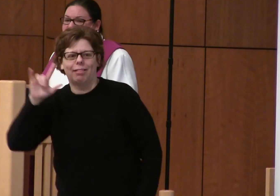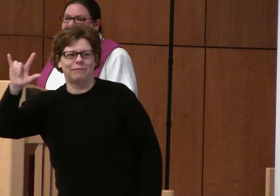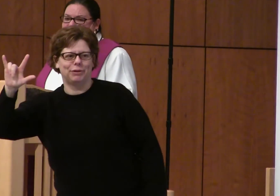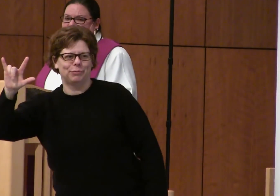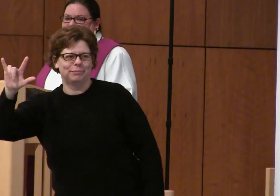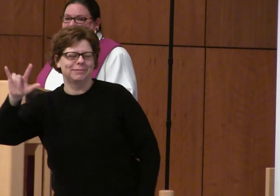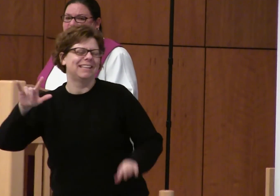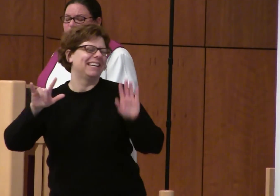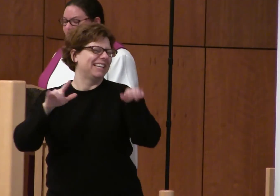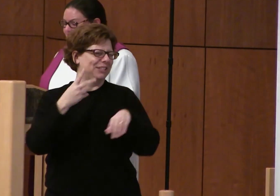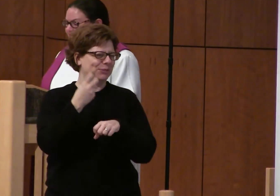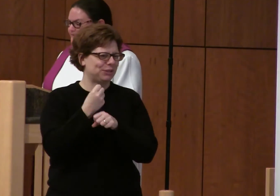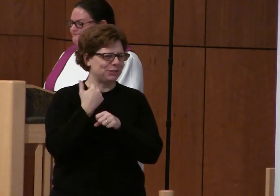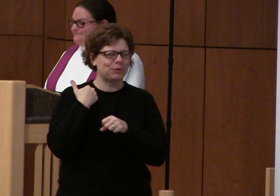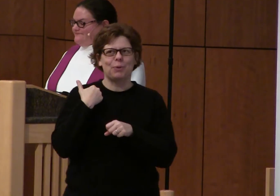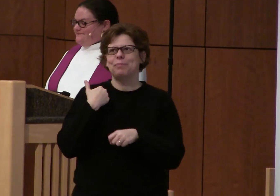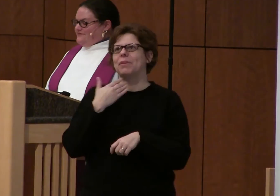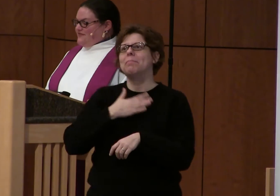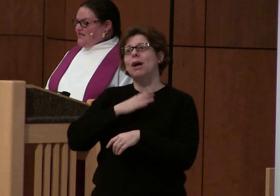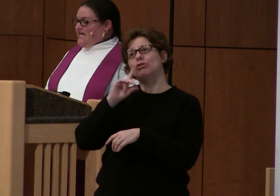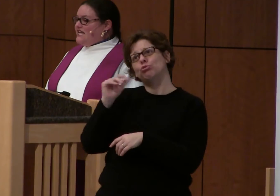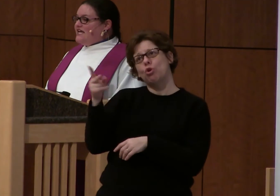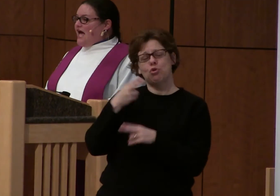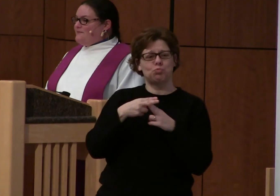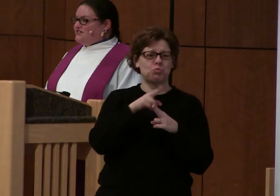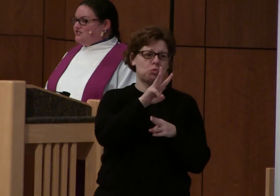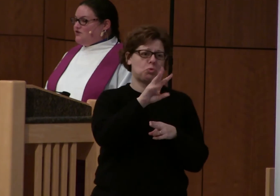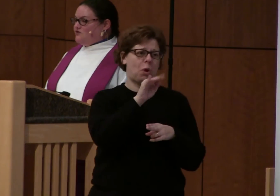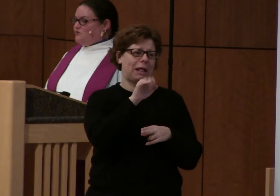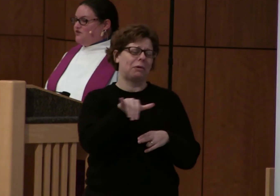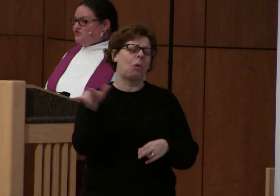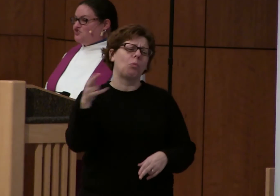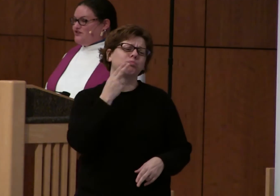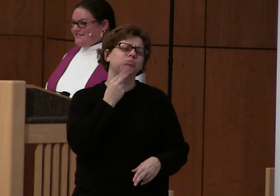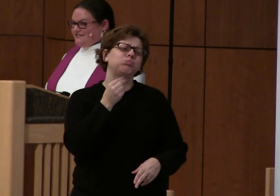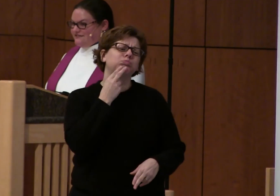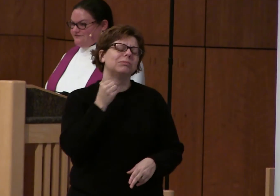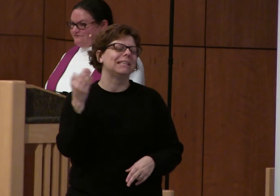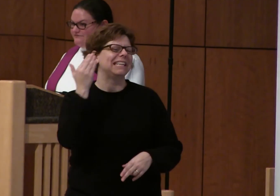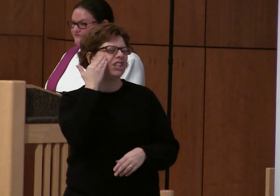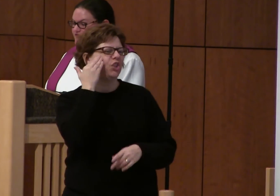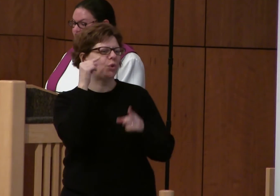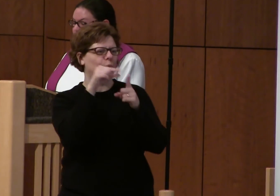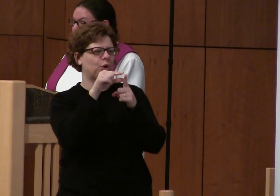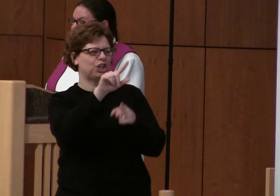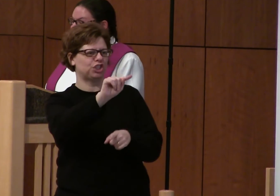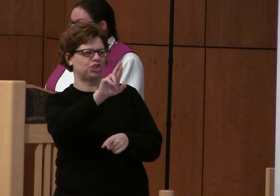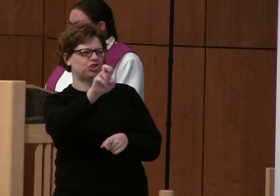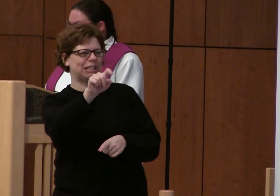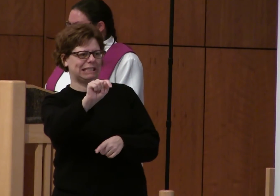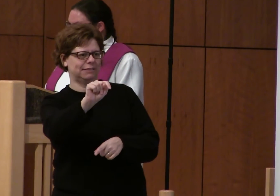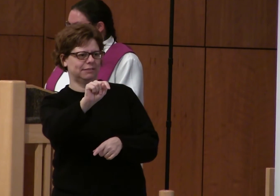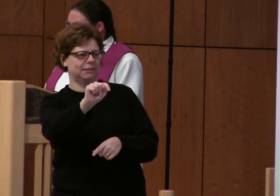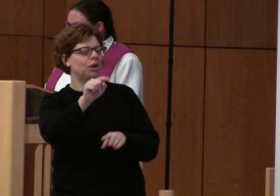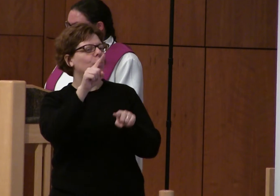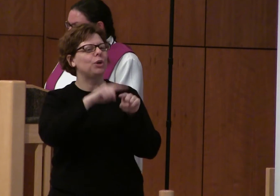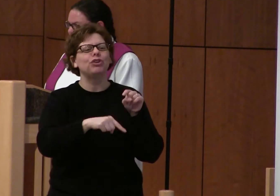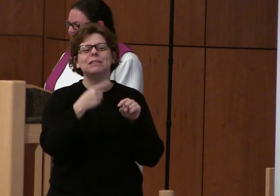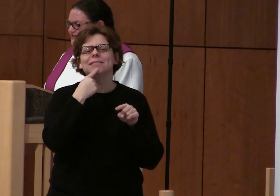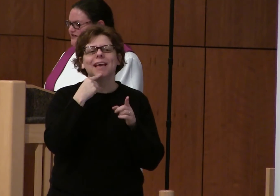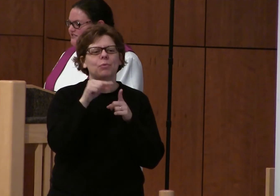A couple of years ago, we had a dog, Wiley. He happened to know the word treat. So we couldn't say it.